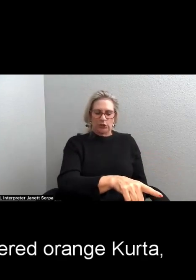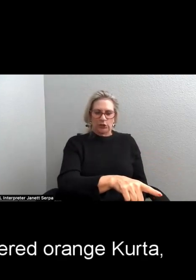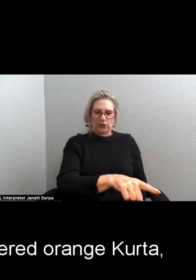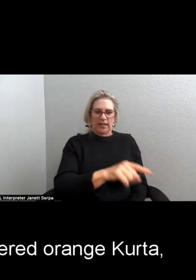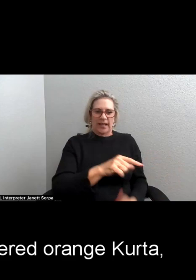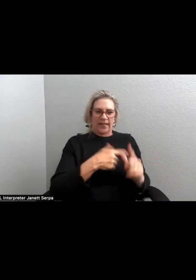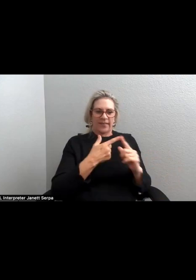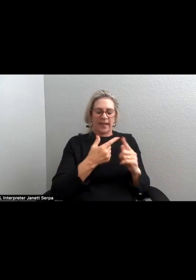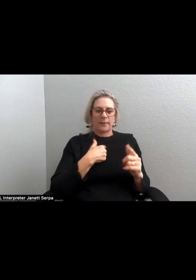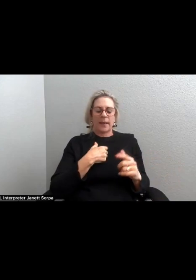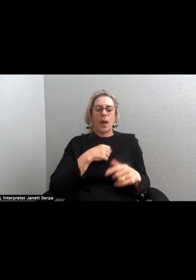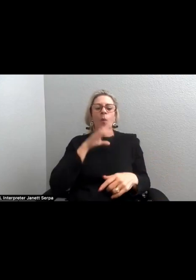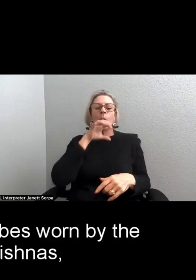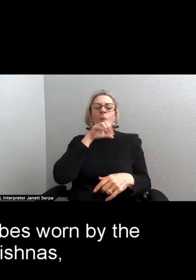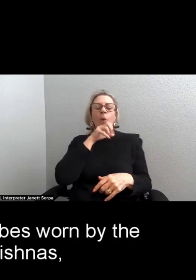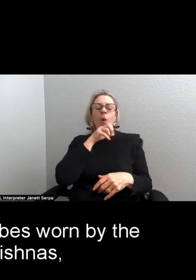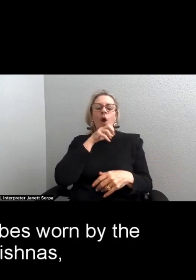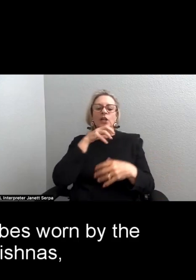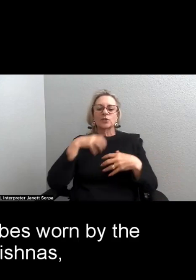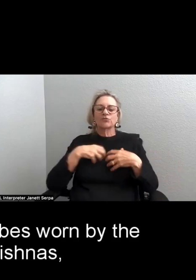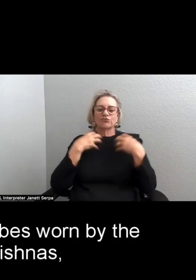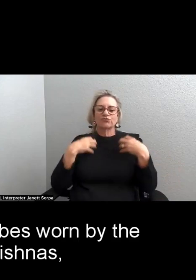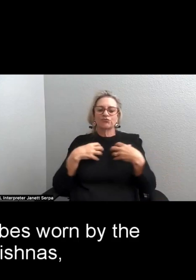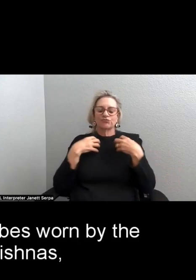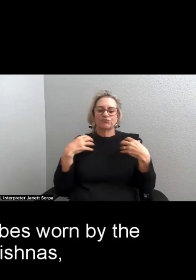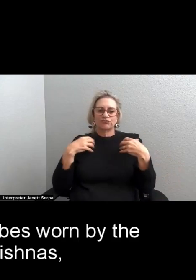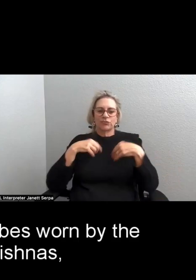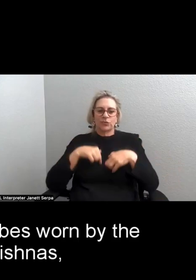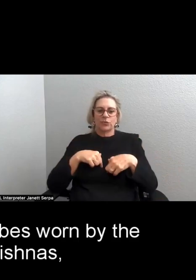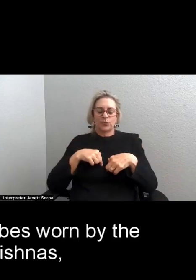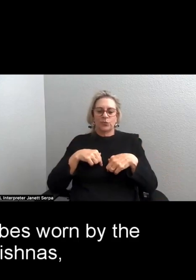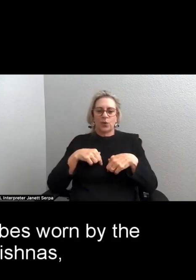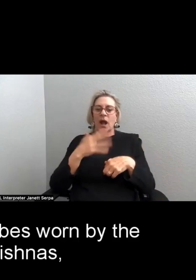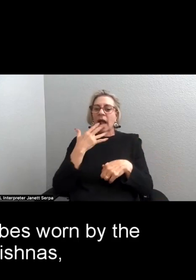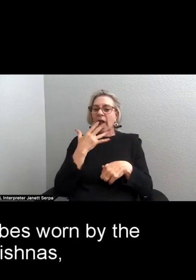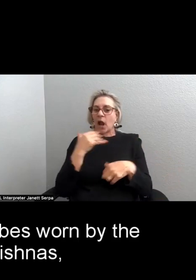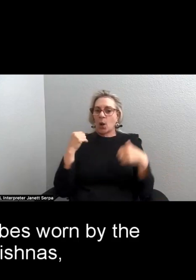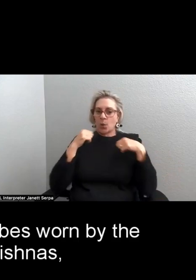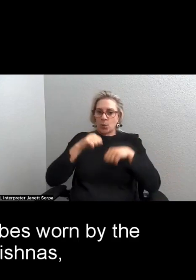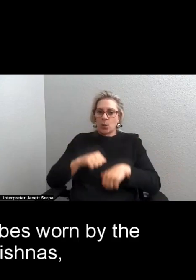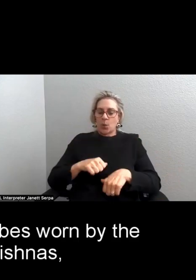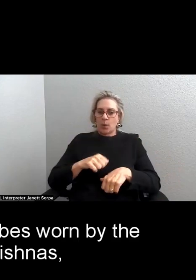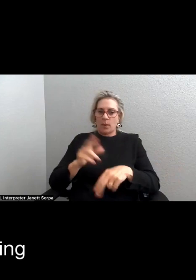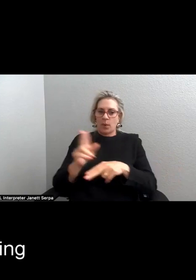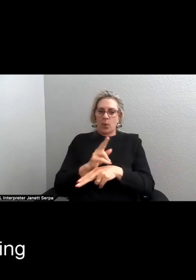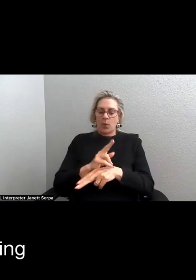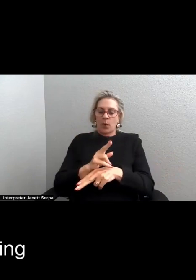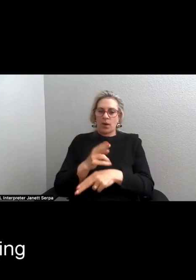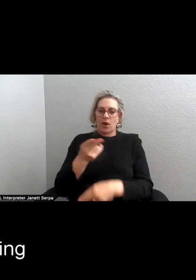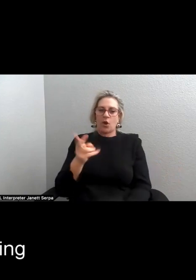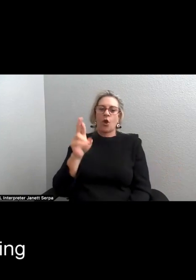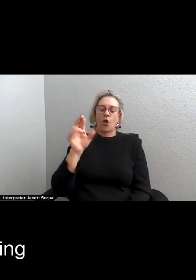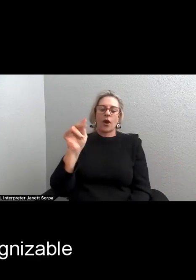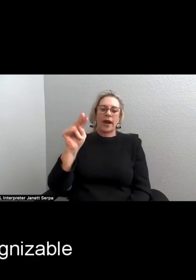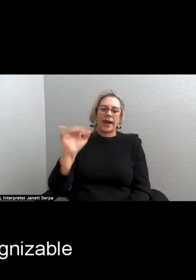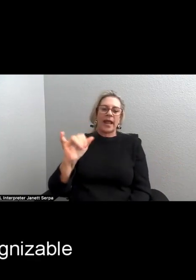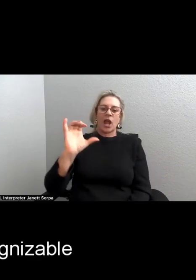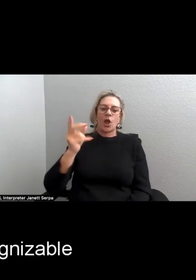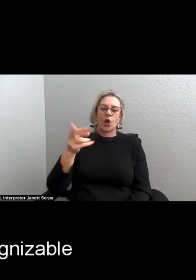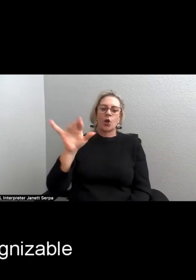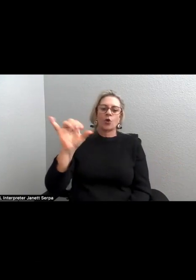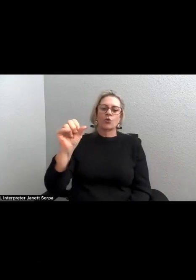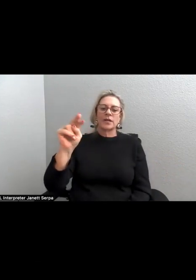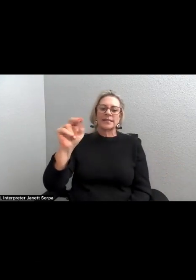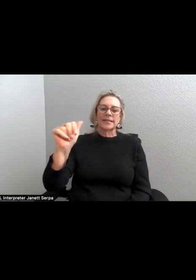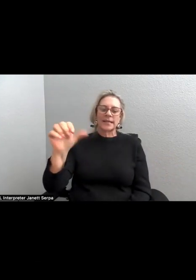orange kurta, the color of the robes worn by the Hare Krishnas singing in